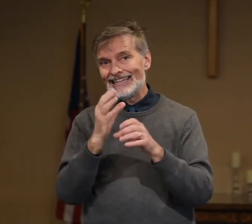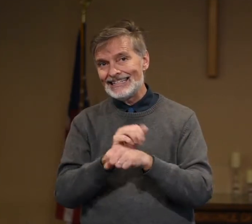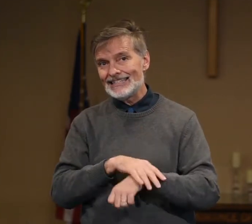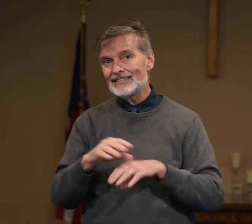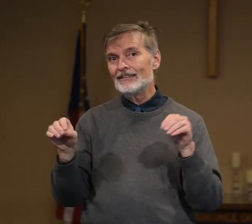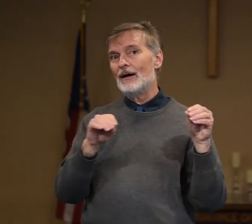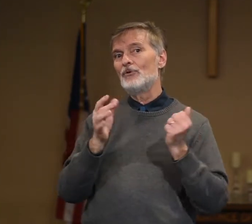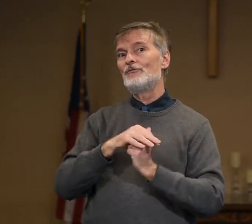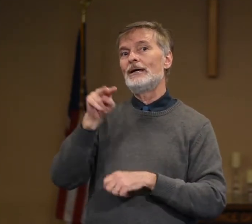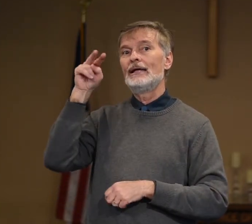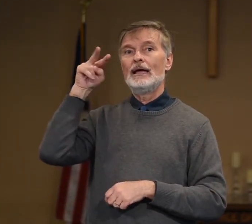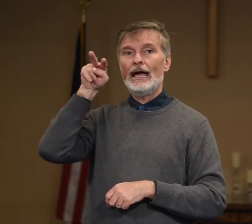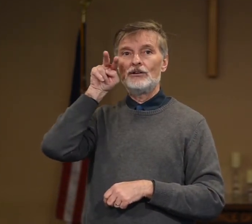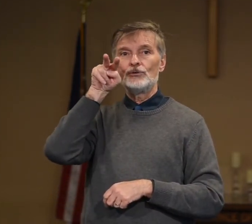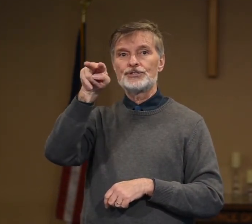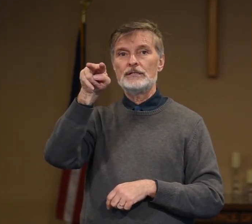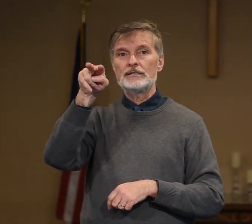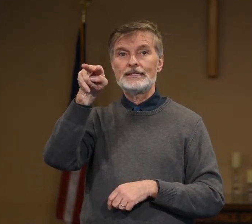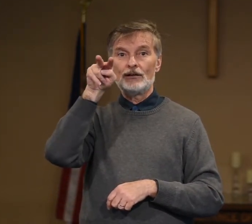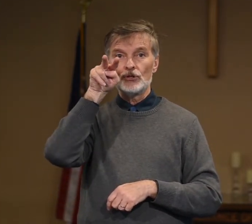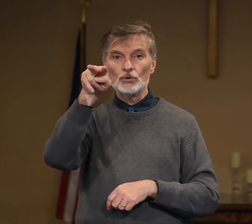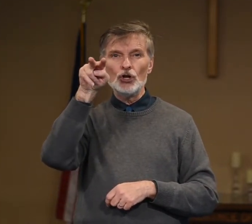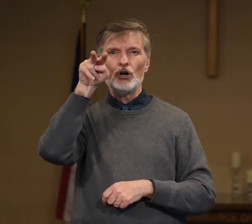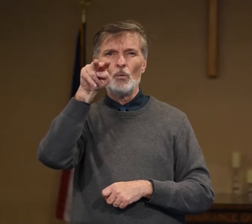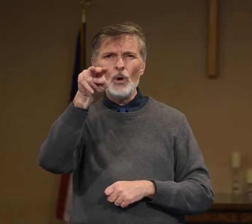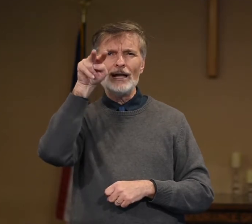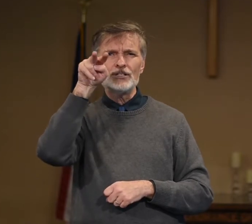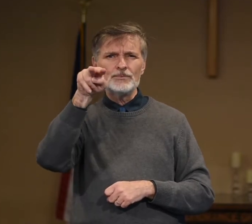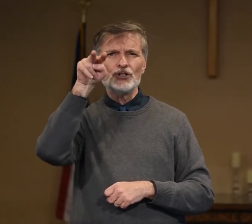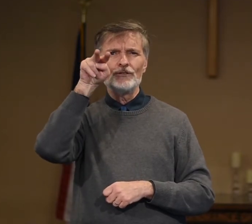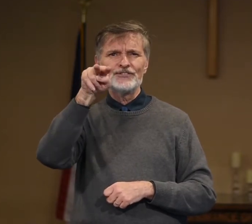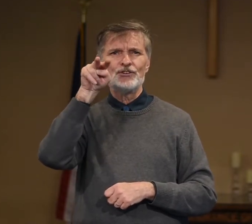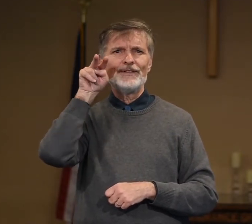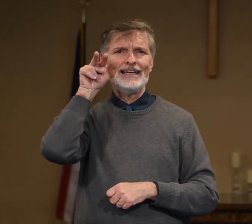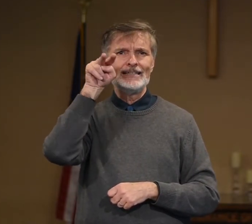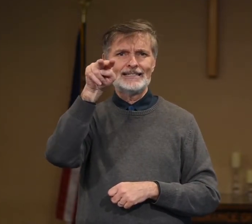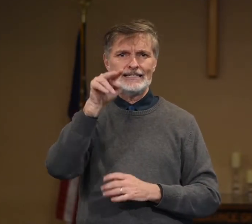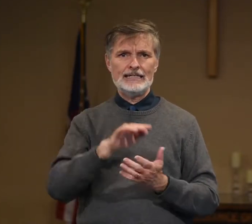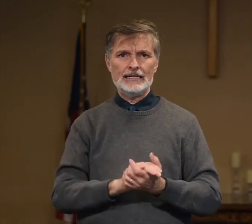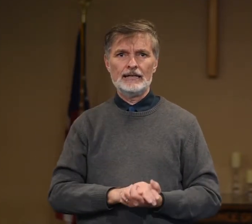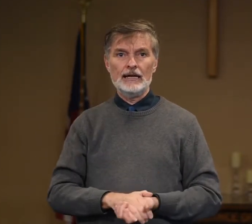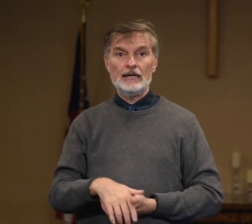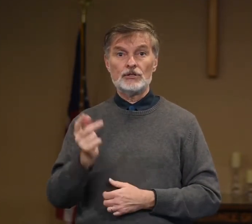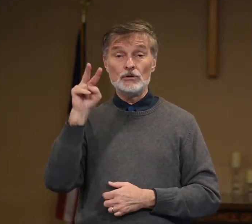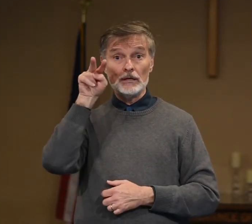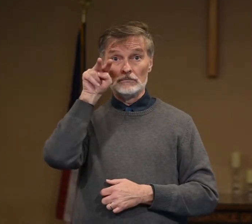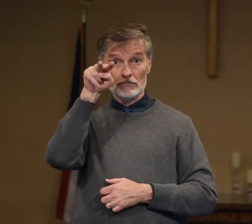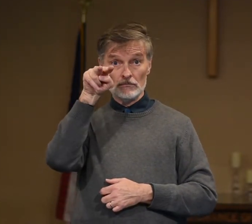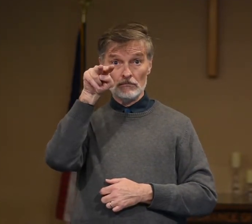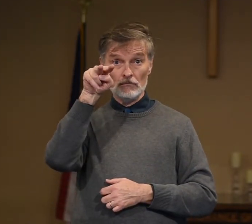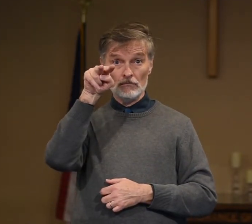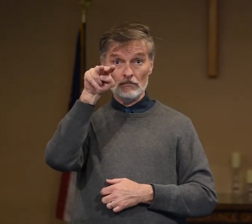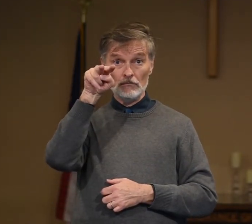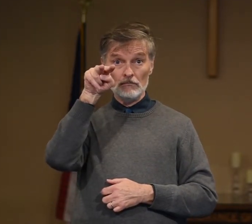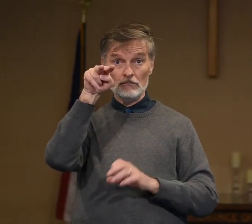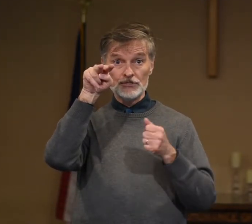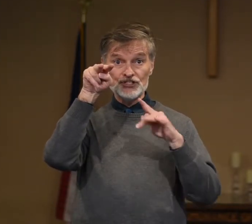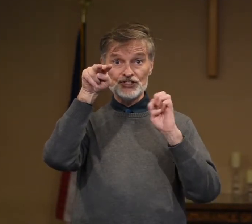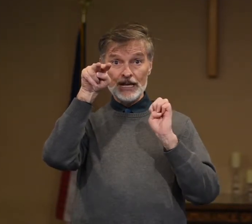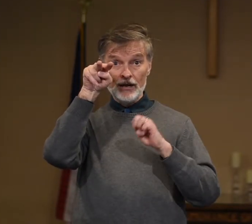condensing that movement. And you'll see this now. So look, watch, observe, survey, see. So you can stare